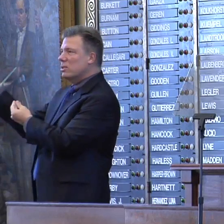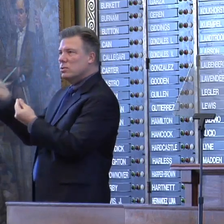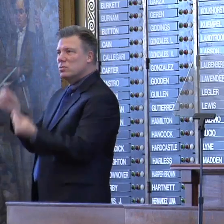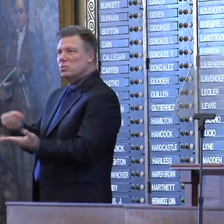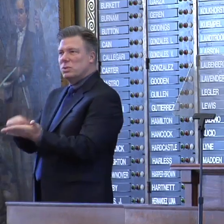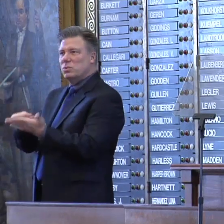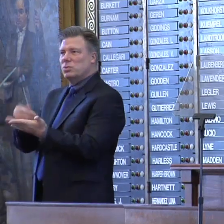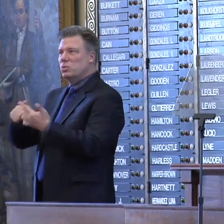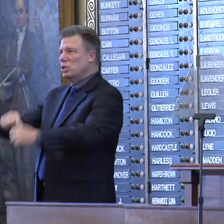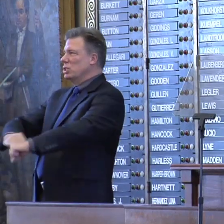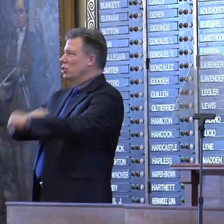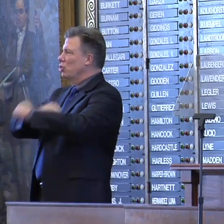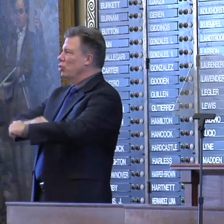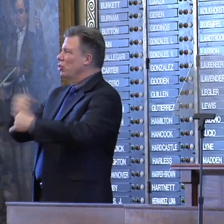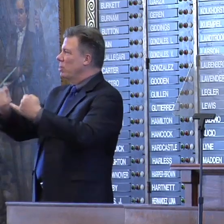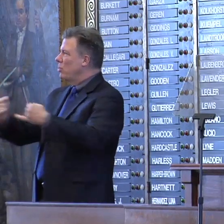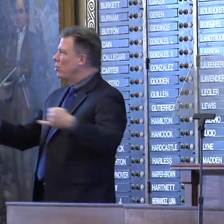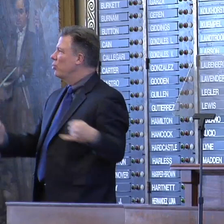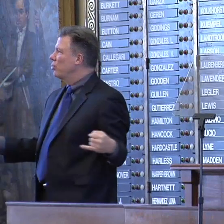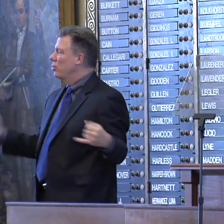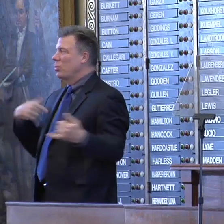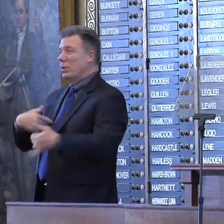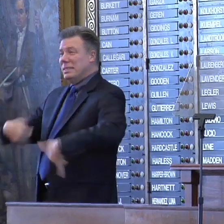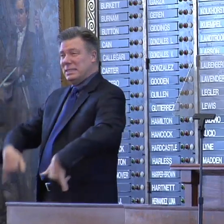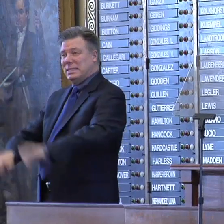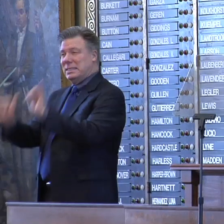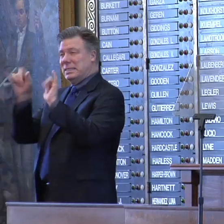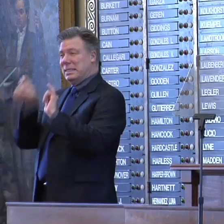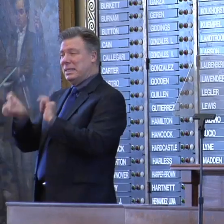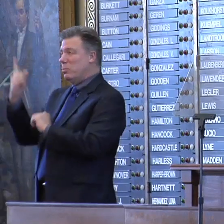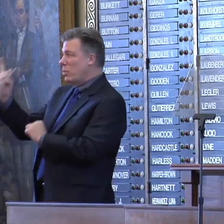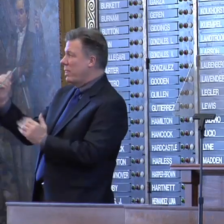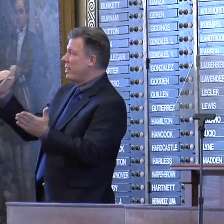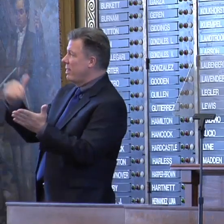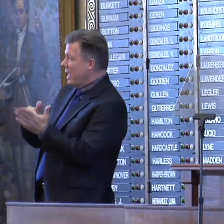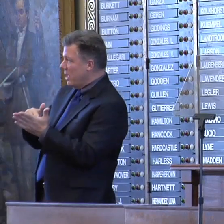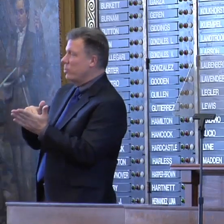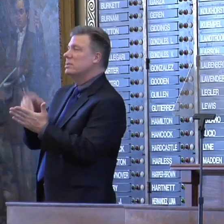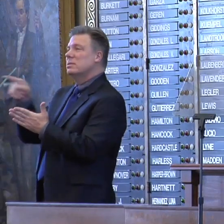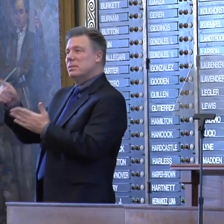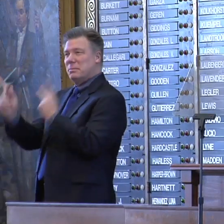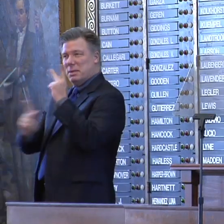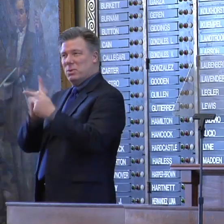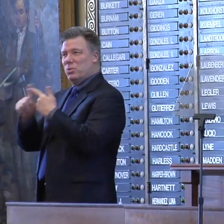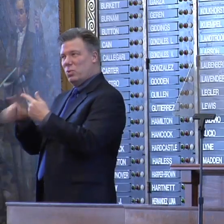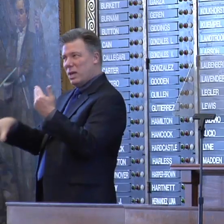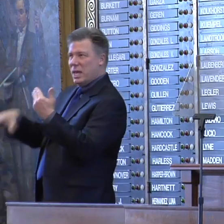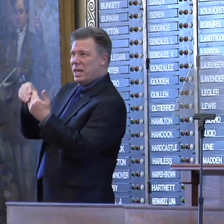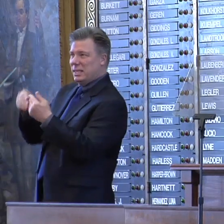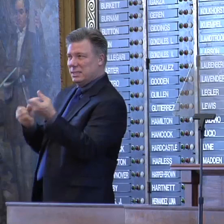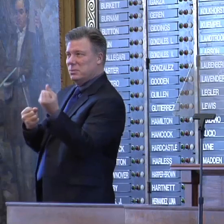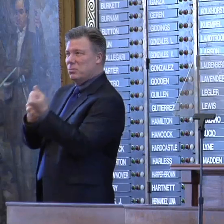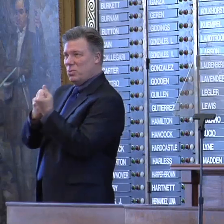international border. We still need 1,000 National Guard troops support current law enforcement operations on our border until